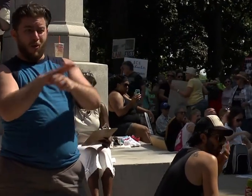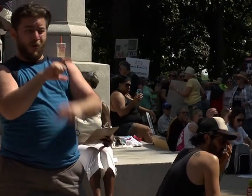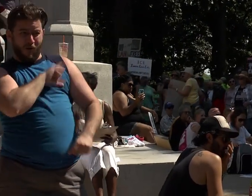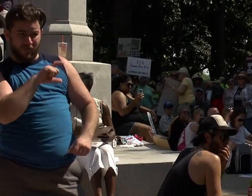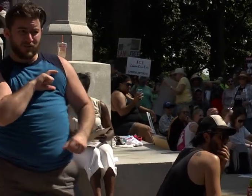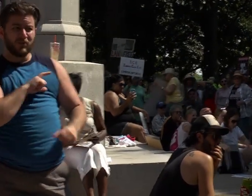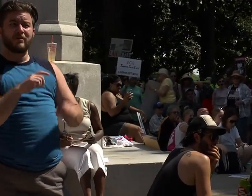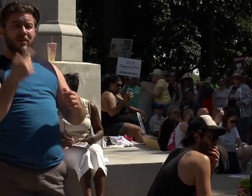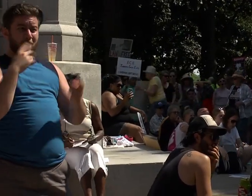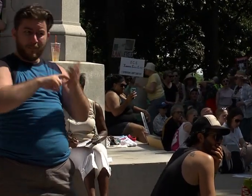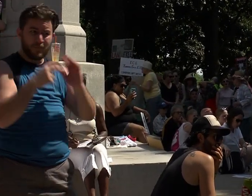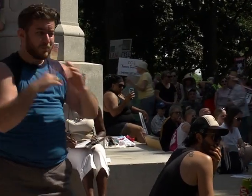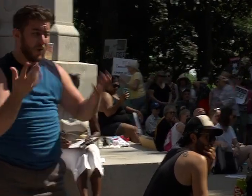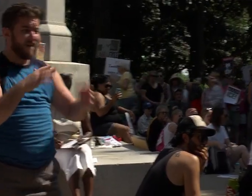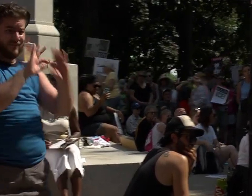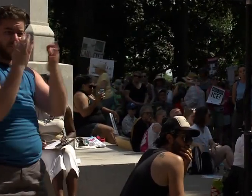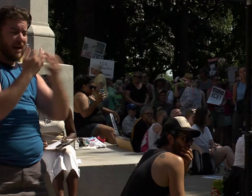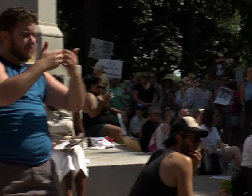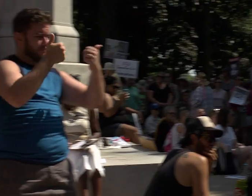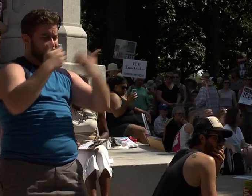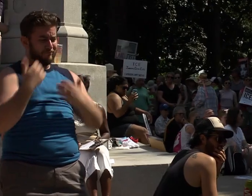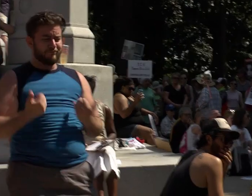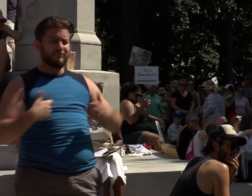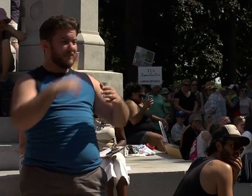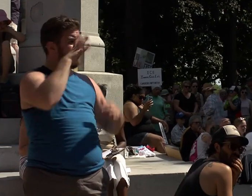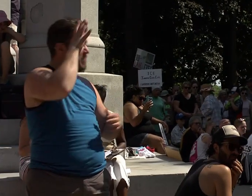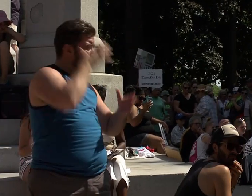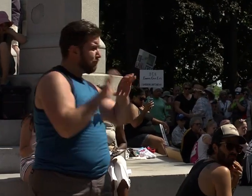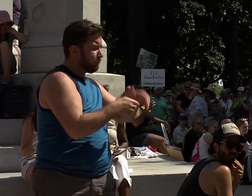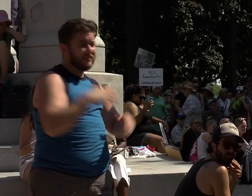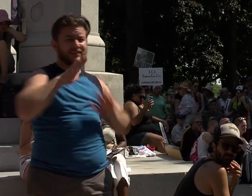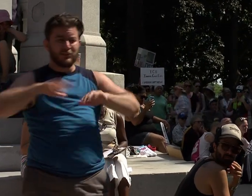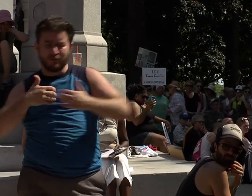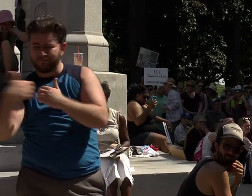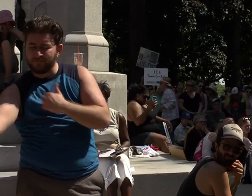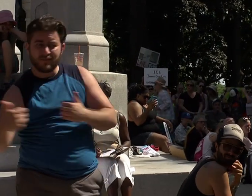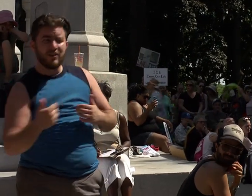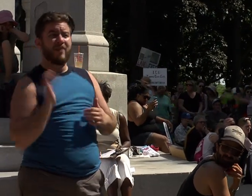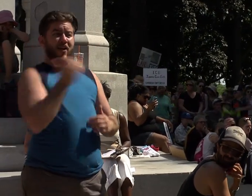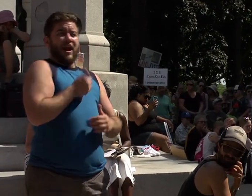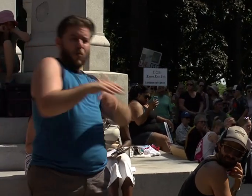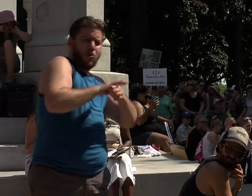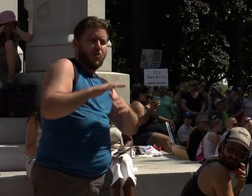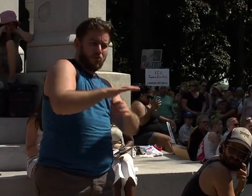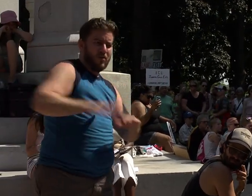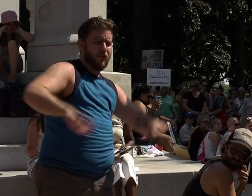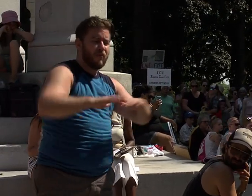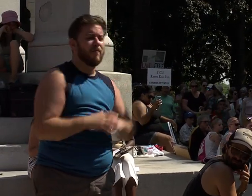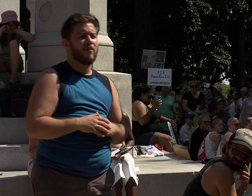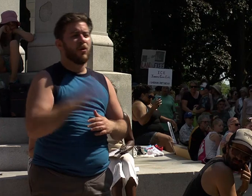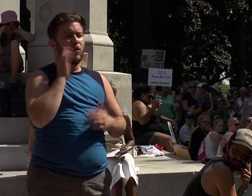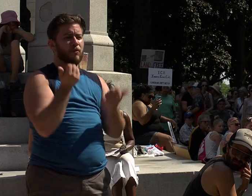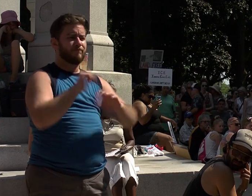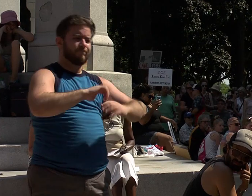families every day across the country from the southern border to our own local region organizing with immigrant workers in our